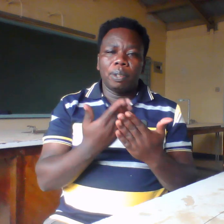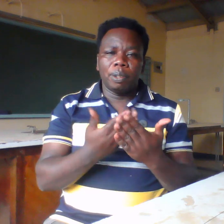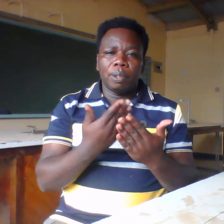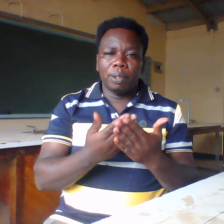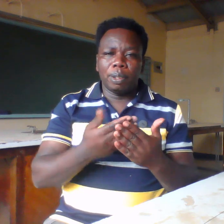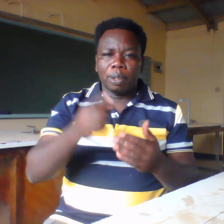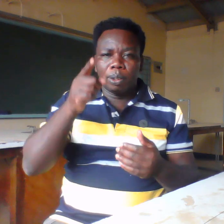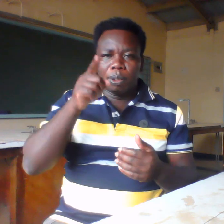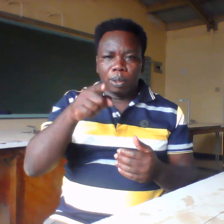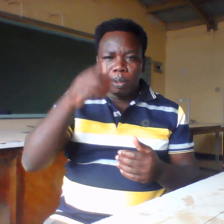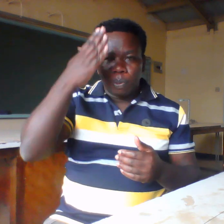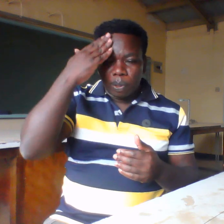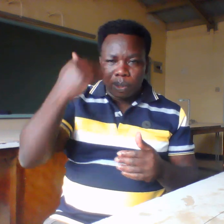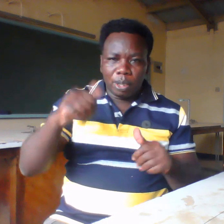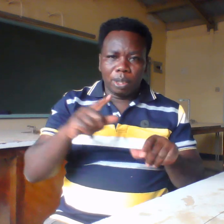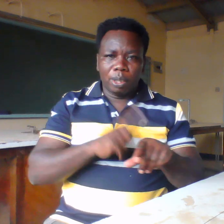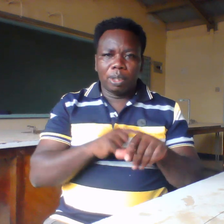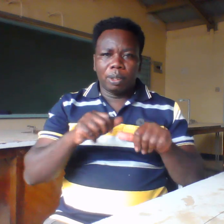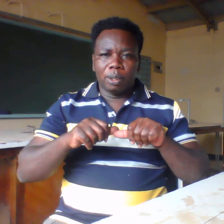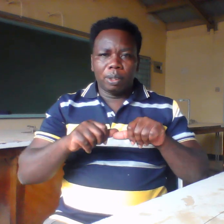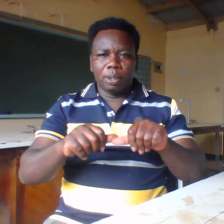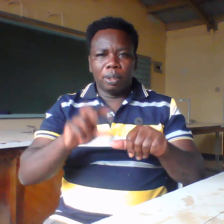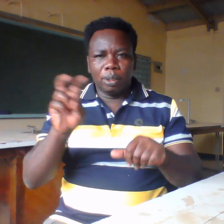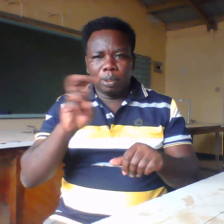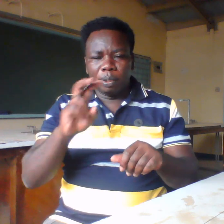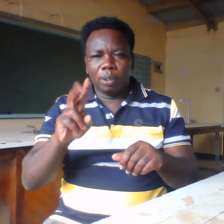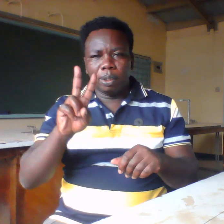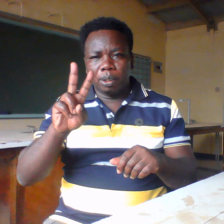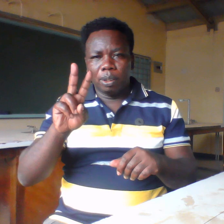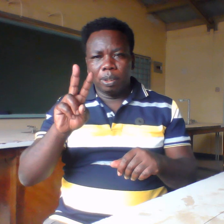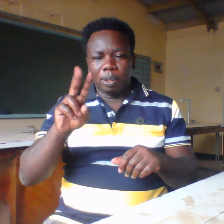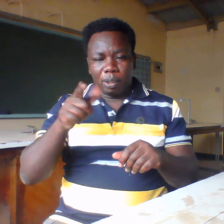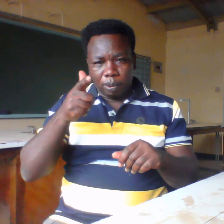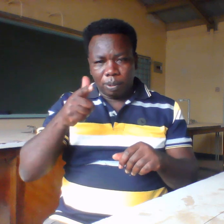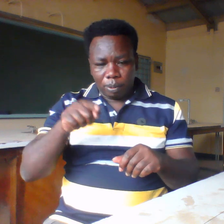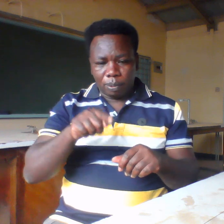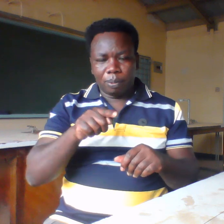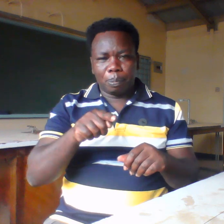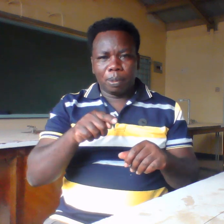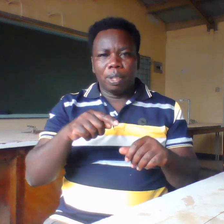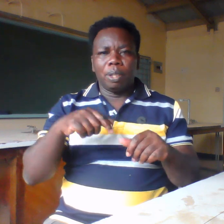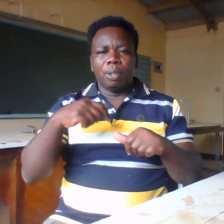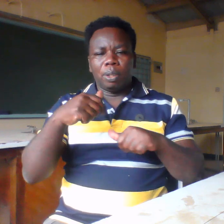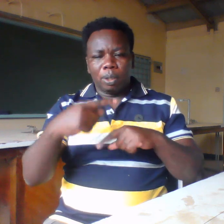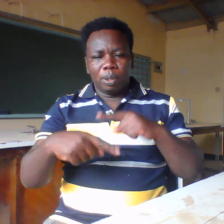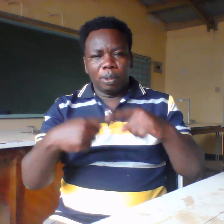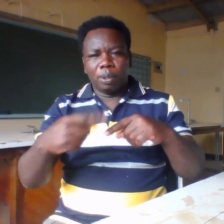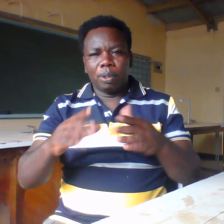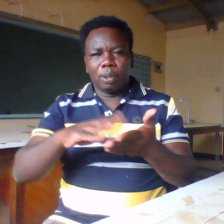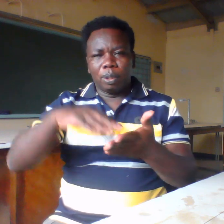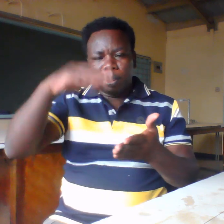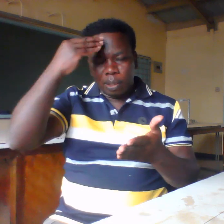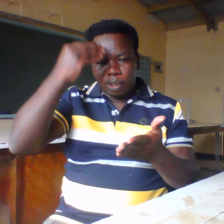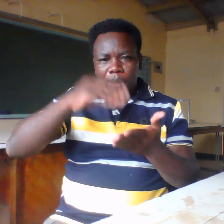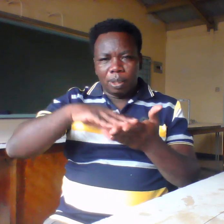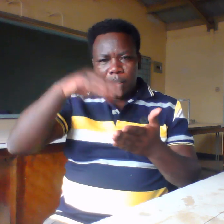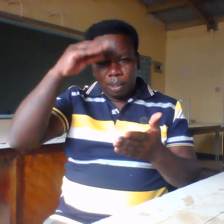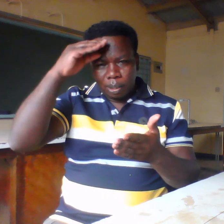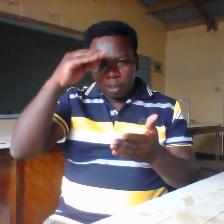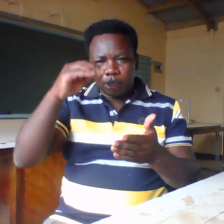if you continue getting more information you keep on learning and as today i don't want to